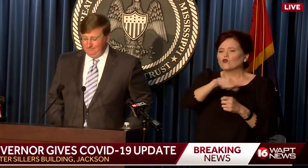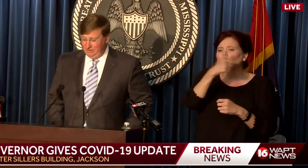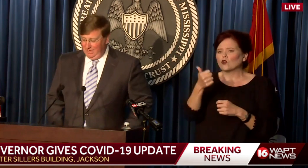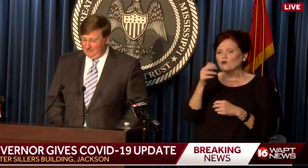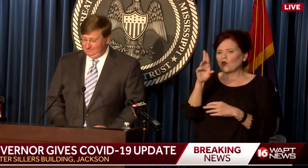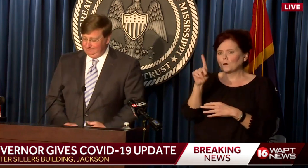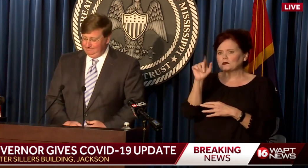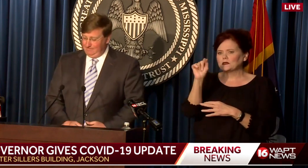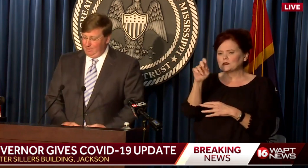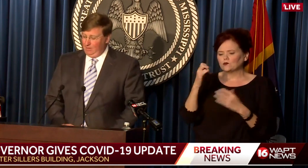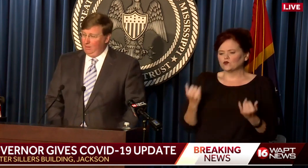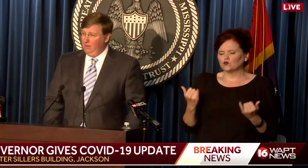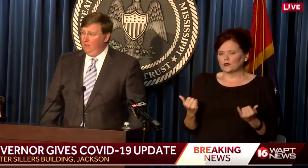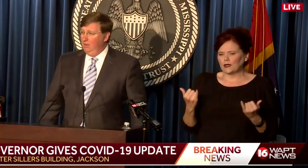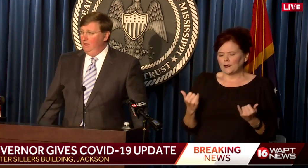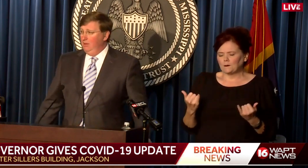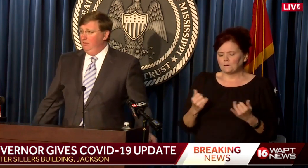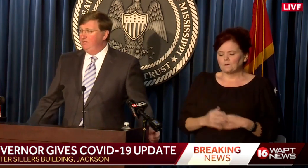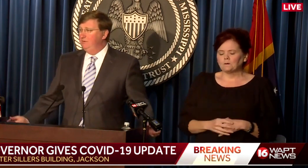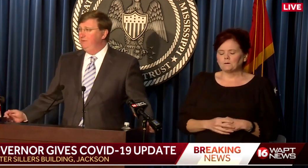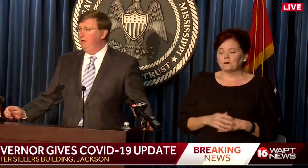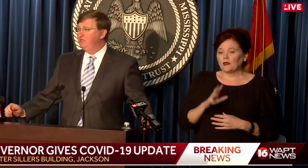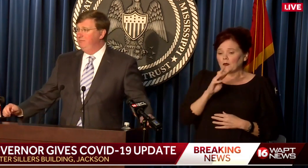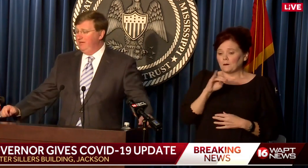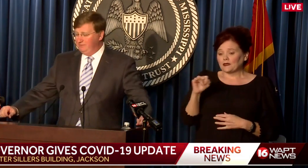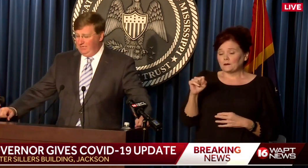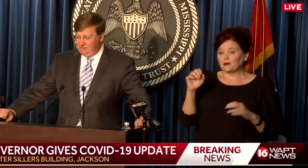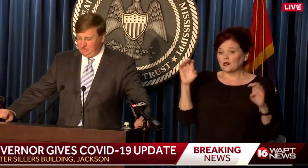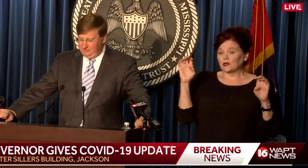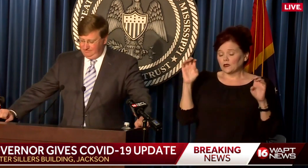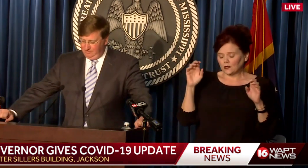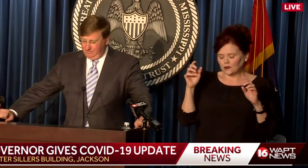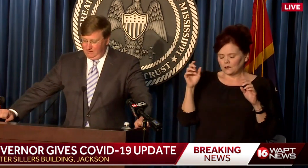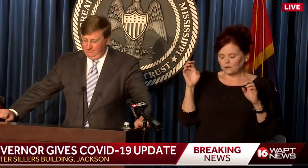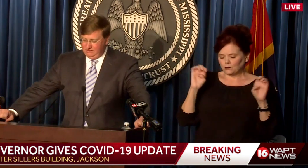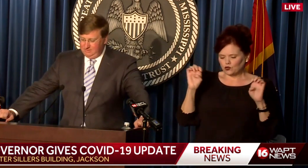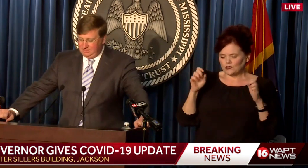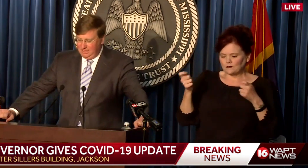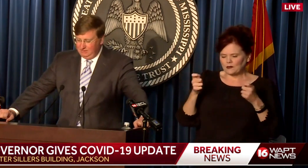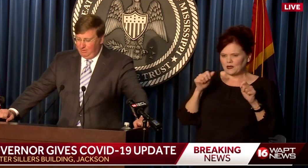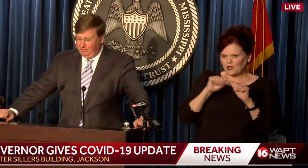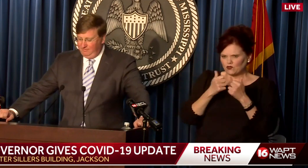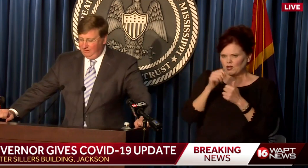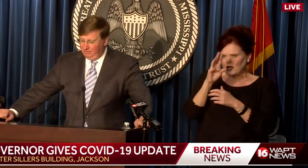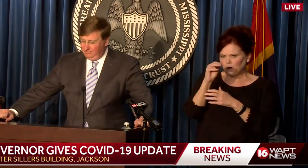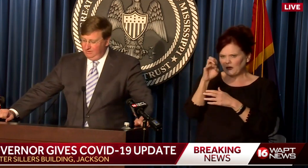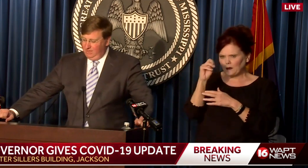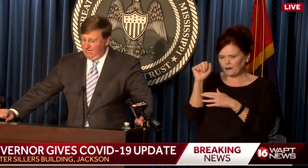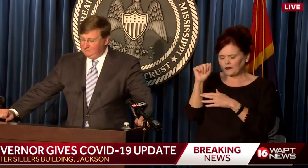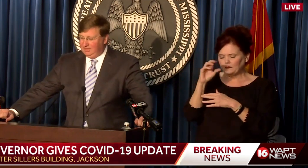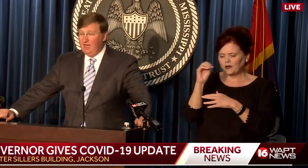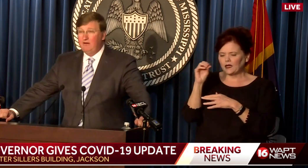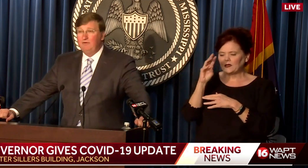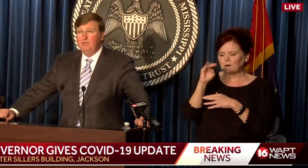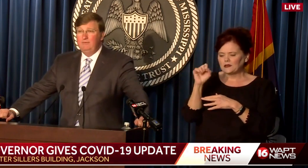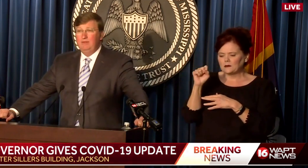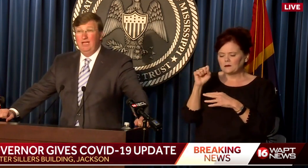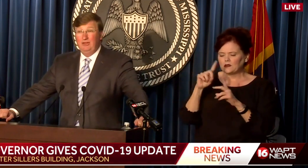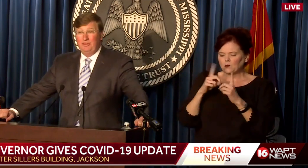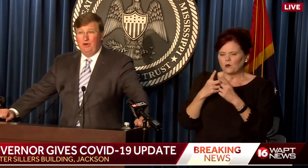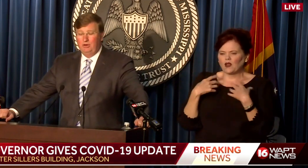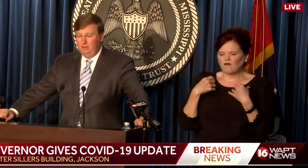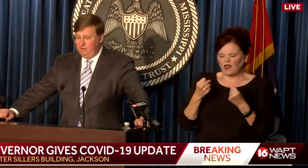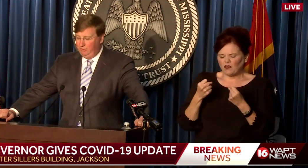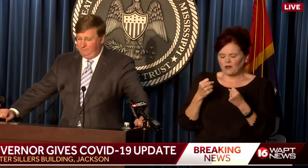update today. The Mississippi Emergency Management Agency and the Mississippi State Department of Health has been carefully